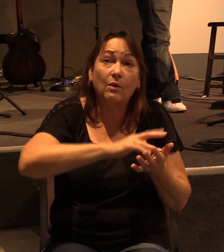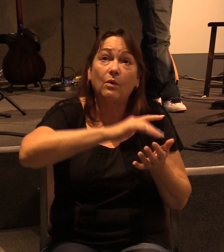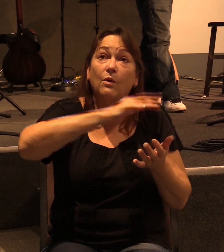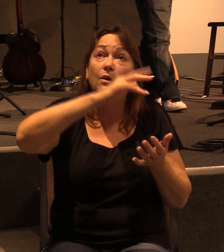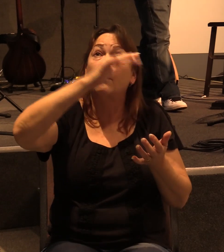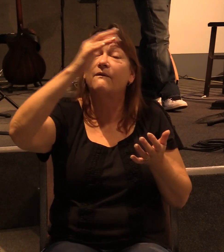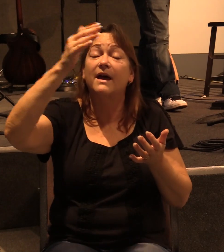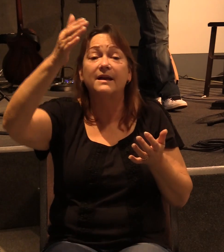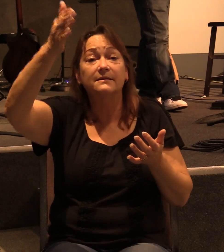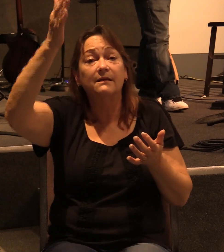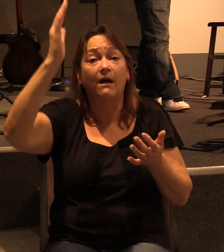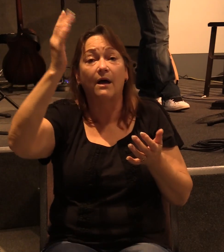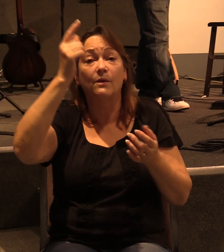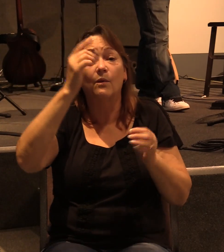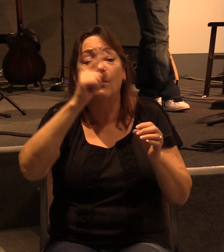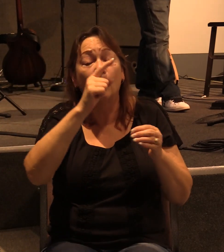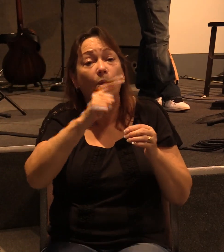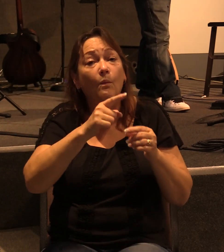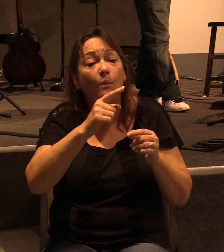God.